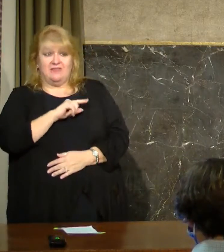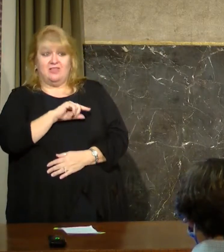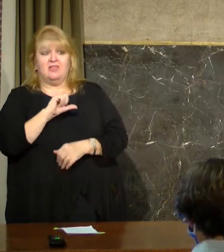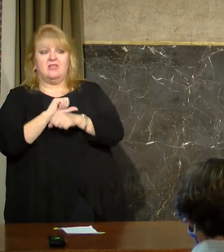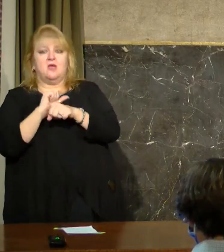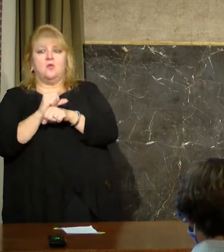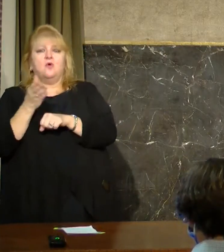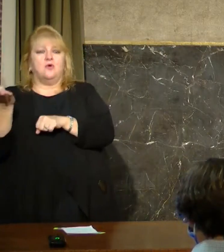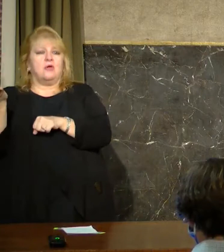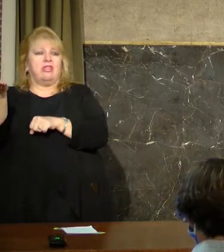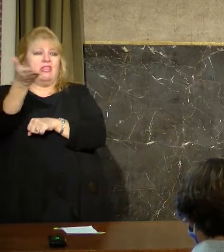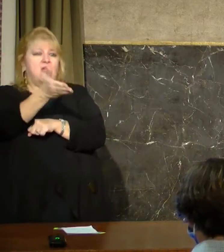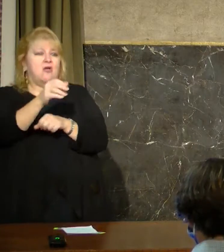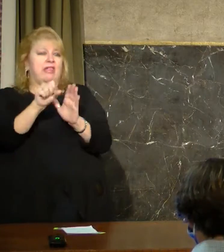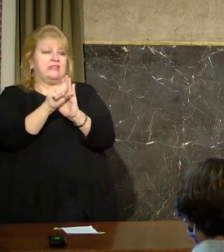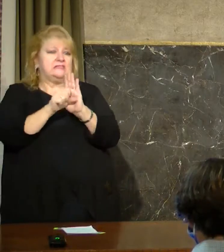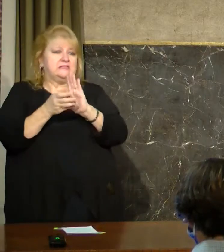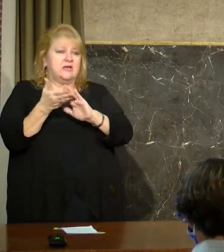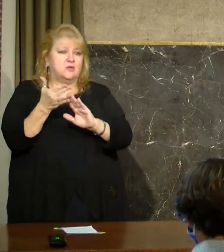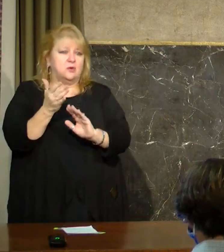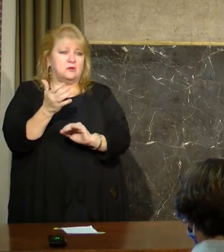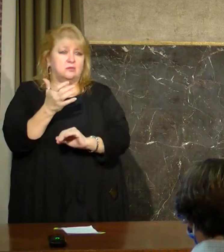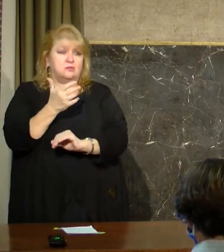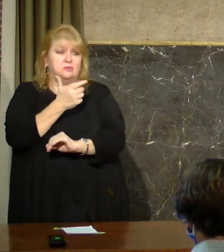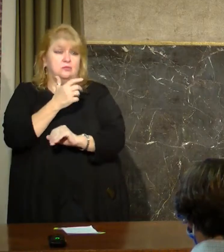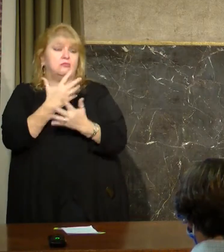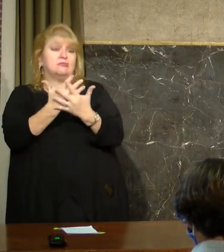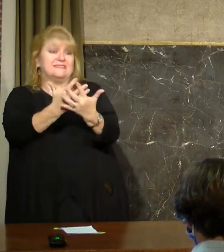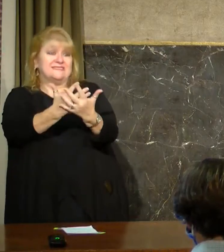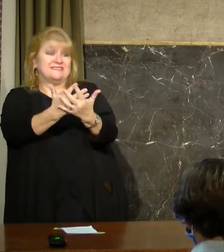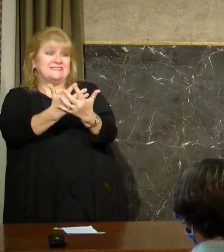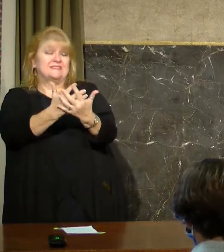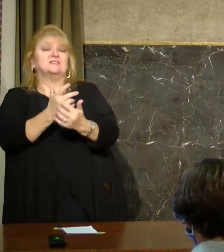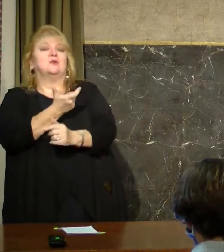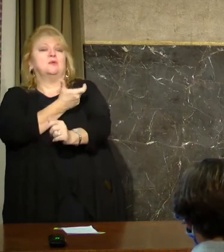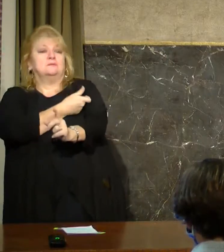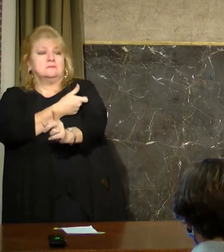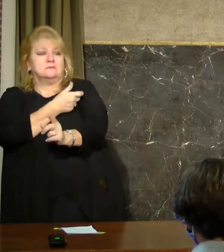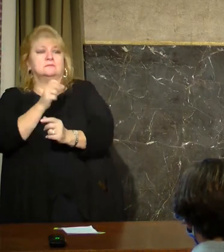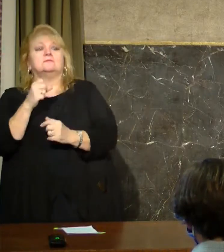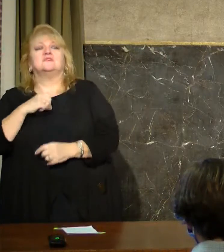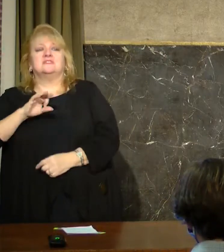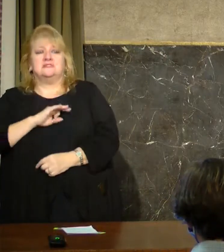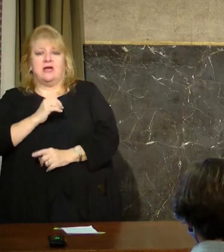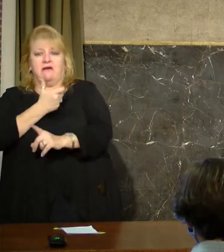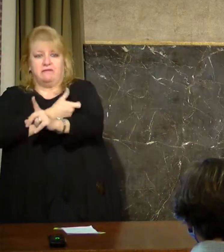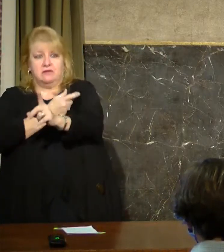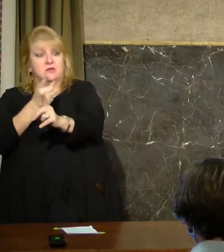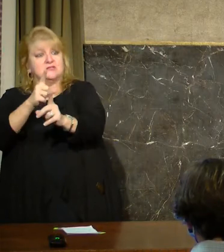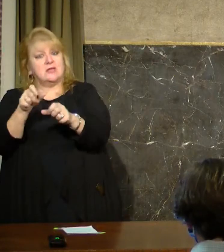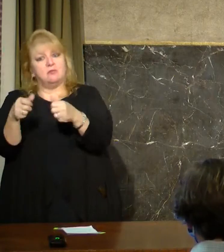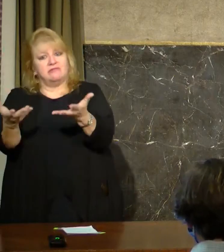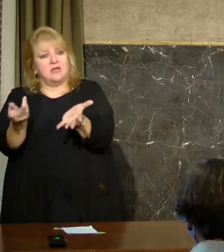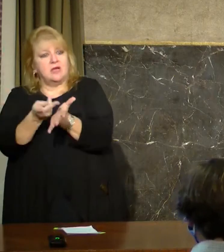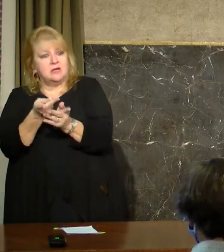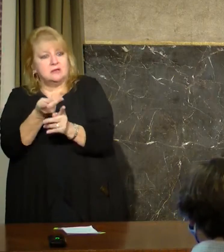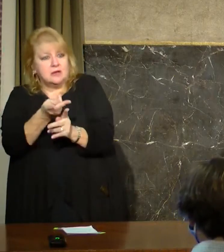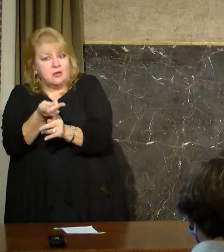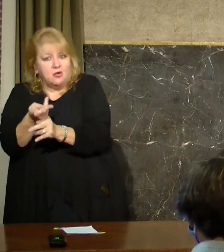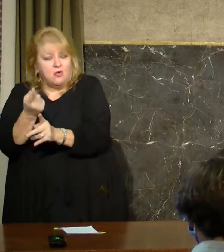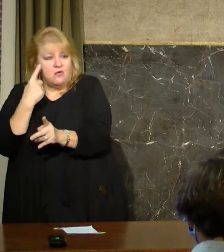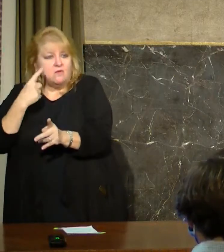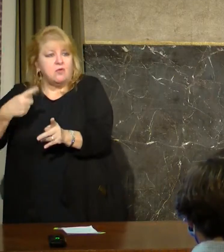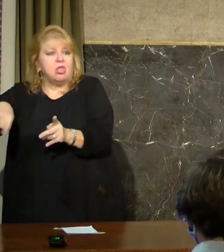at the at the state run prisons. So this protects the staff who are critical to providing health care for inmates and who will actually be